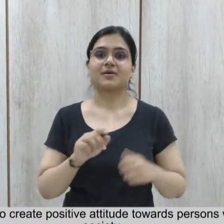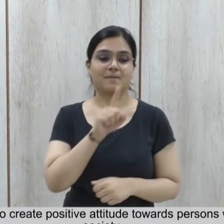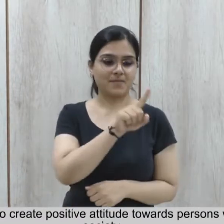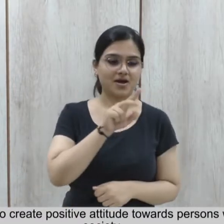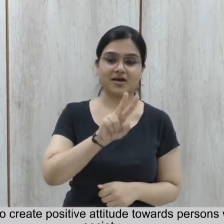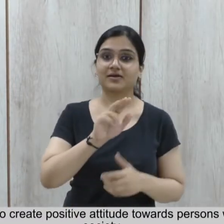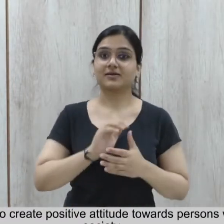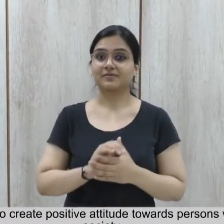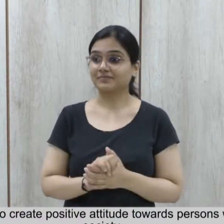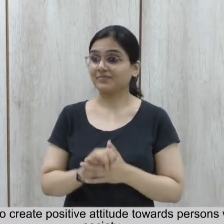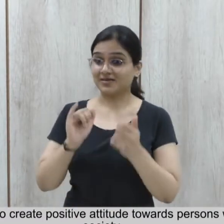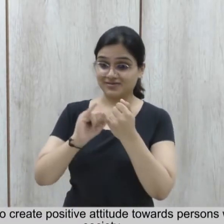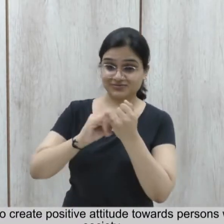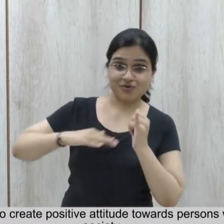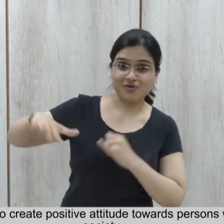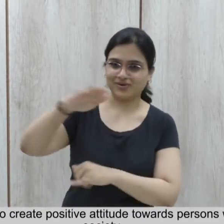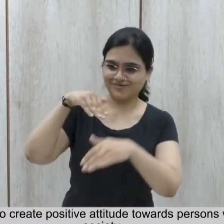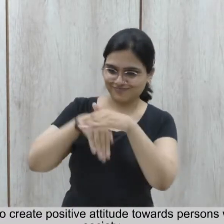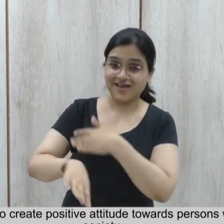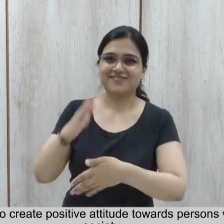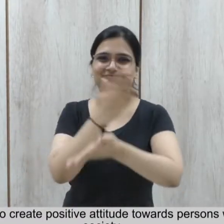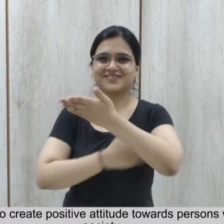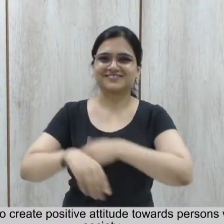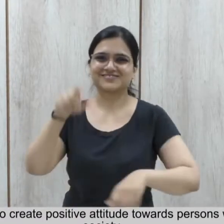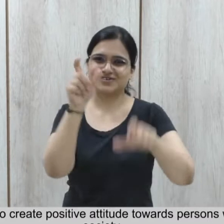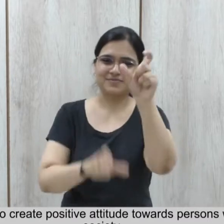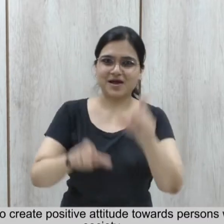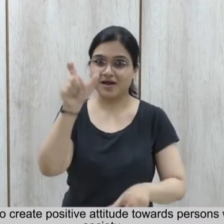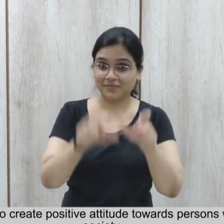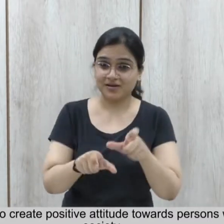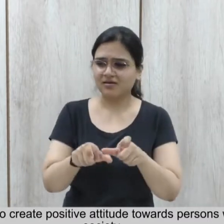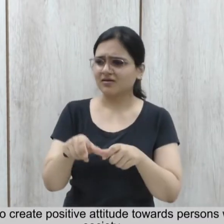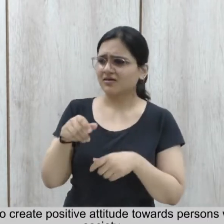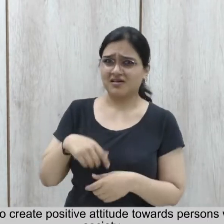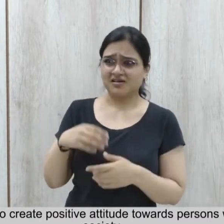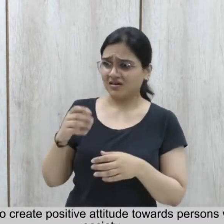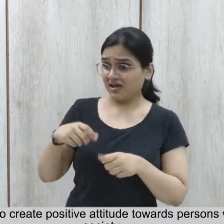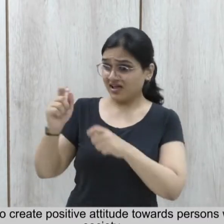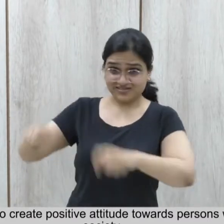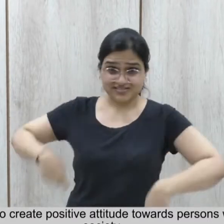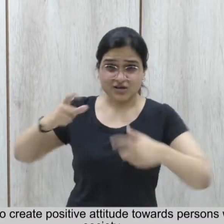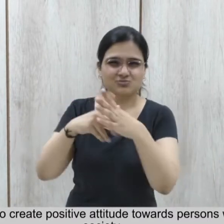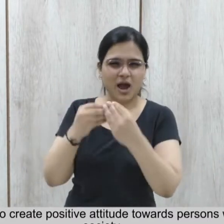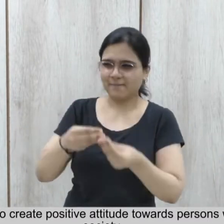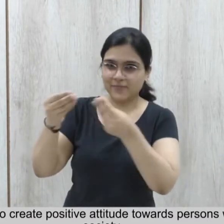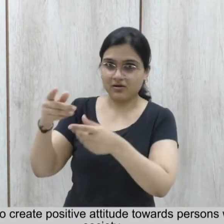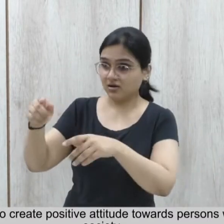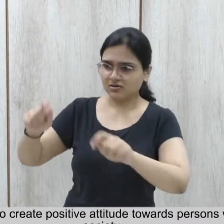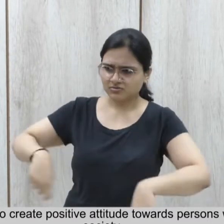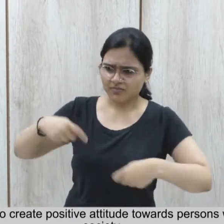Recognizes Recognizes the need to create positive attitude